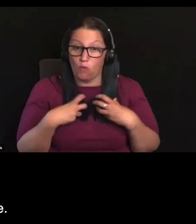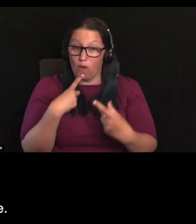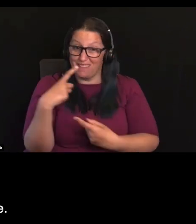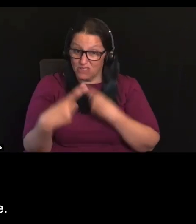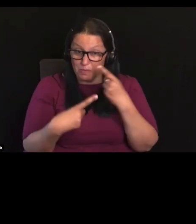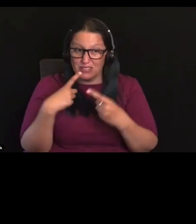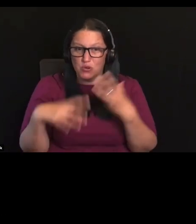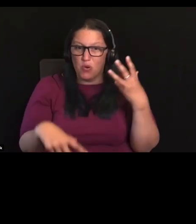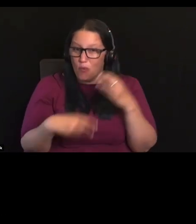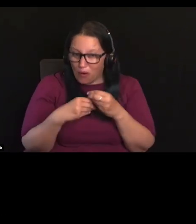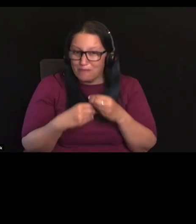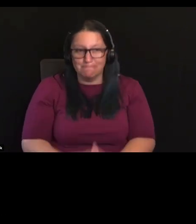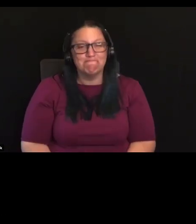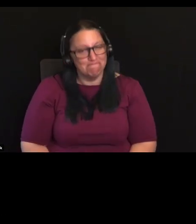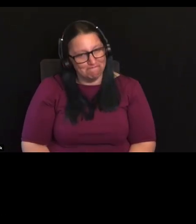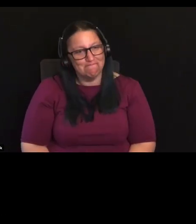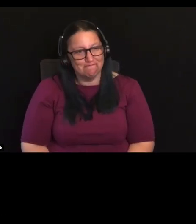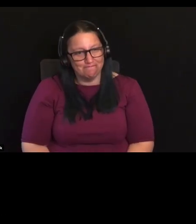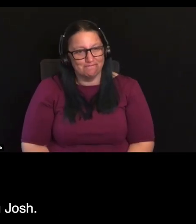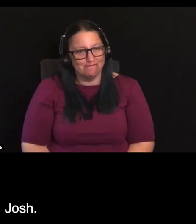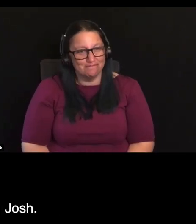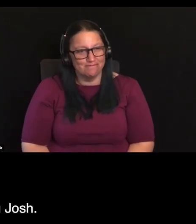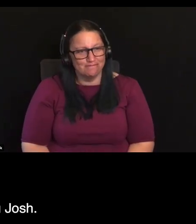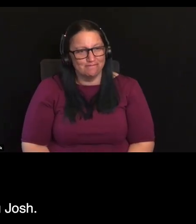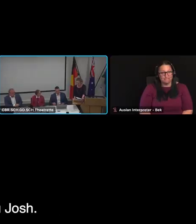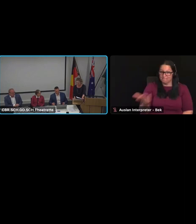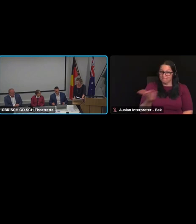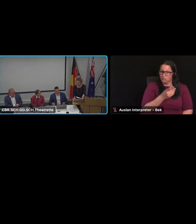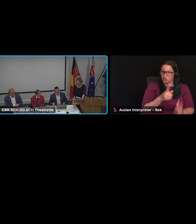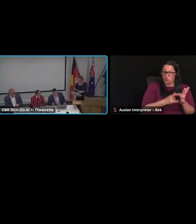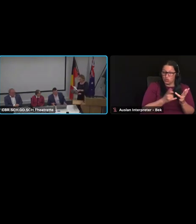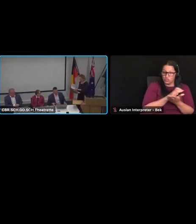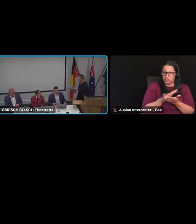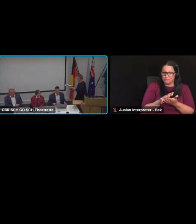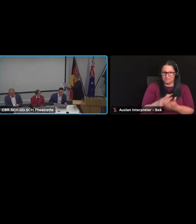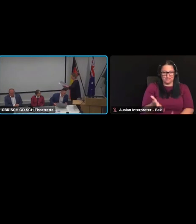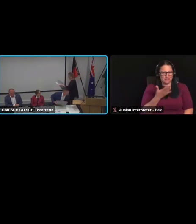available to people. Yes. All right. Back over to you, Josh. Lovely.